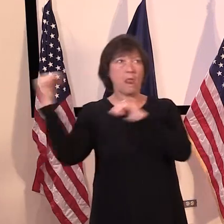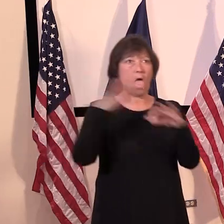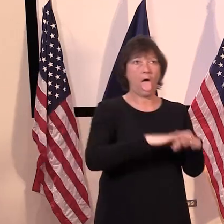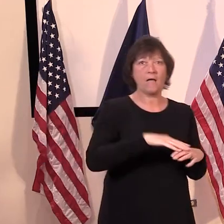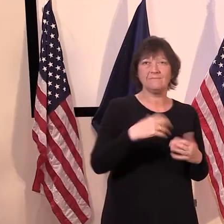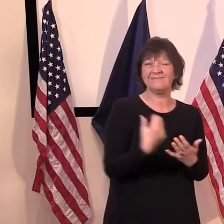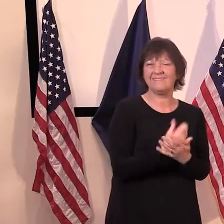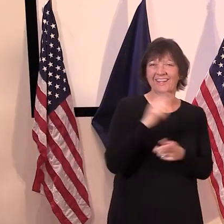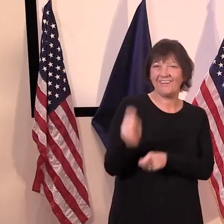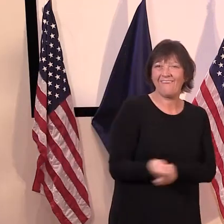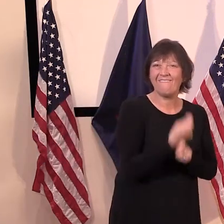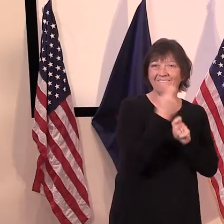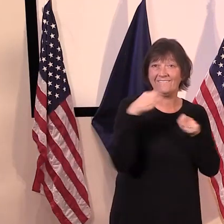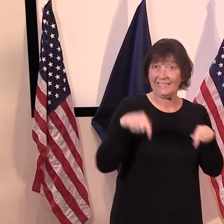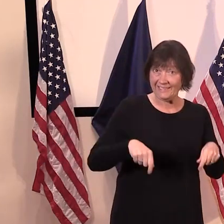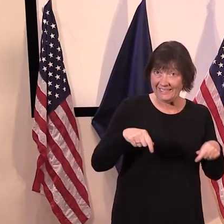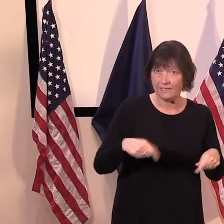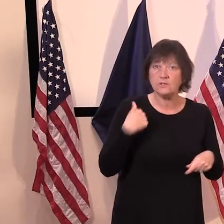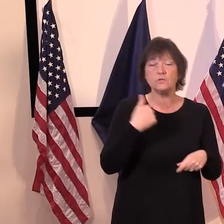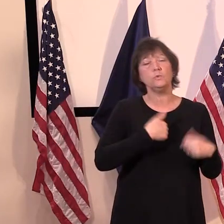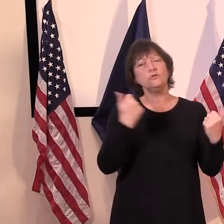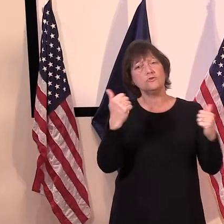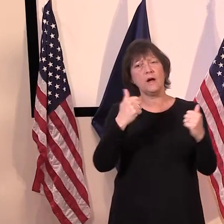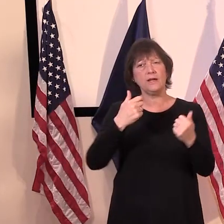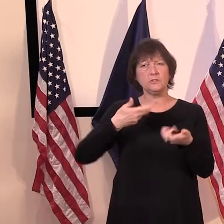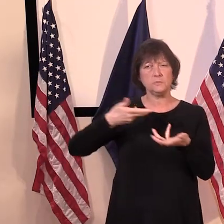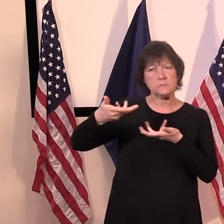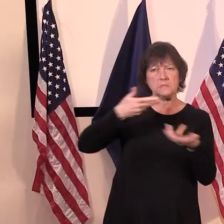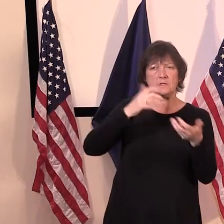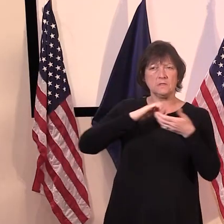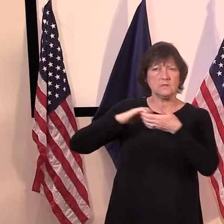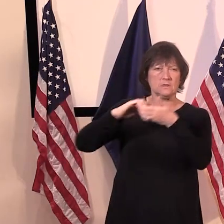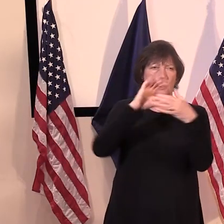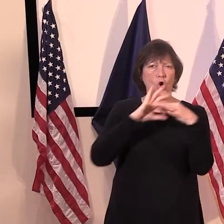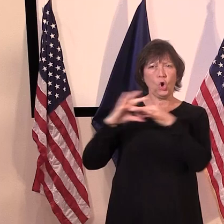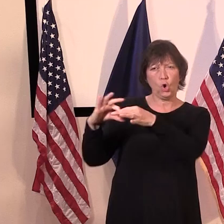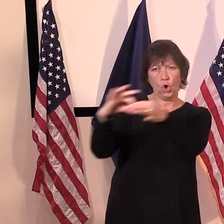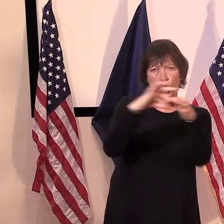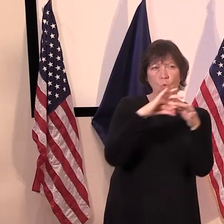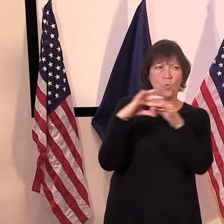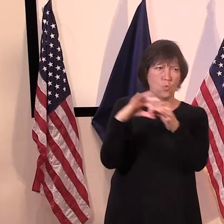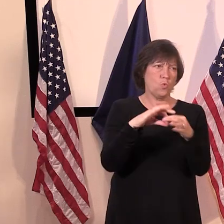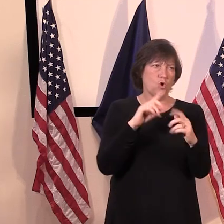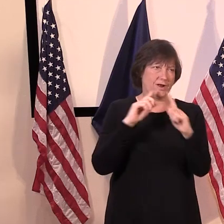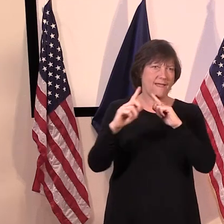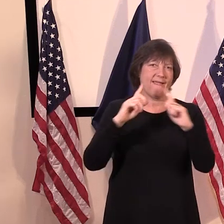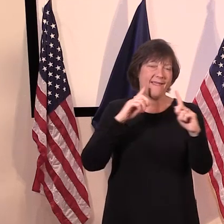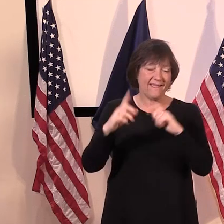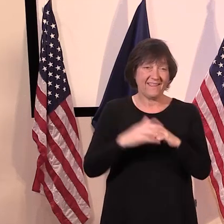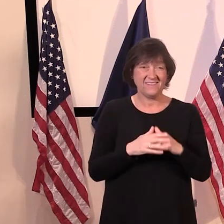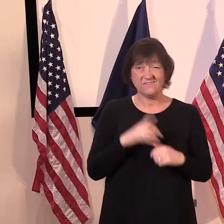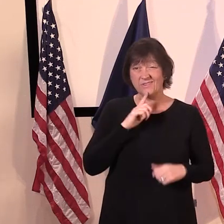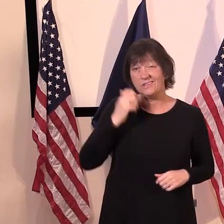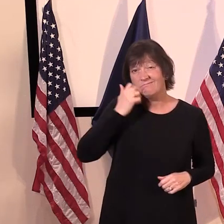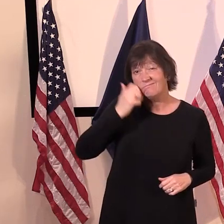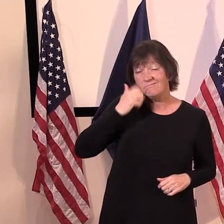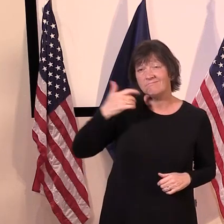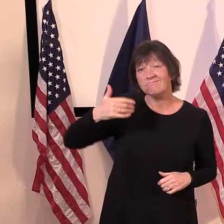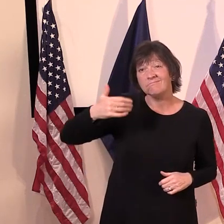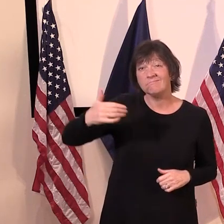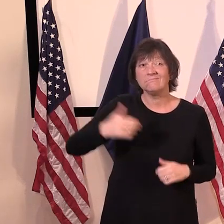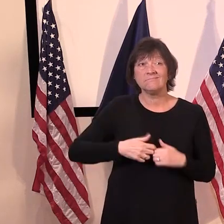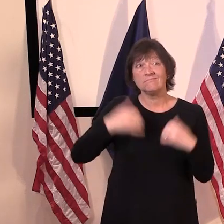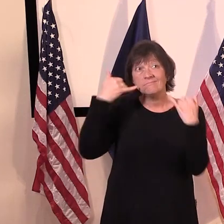some, some senses, uh, and, uh, and we'll continue to, you know, I have almost daily talks with other governors